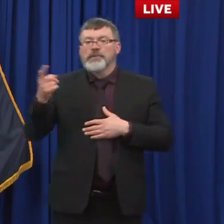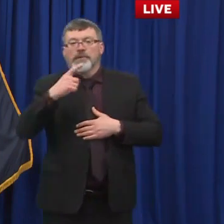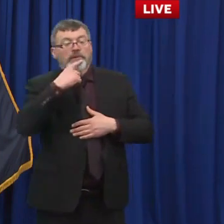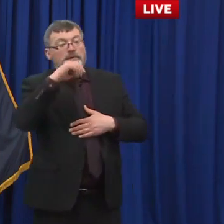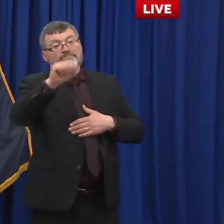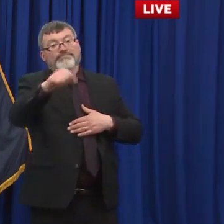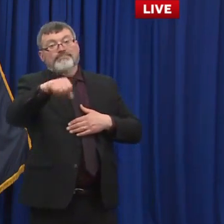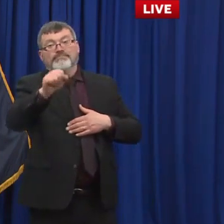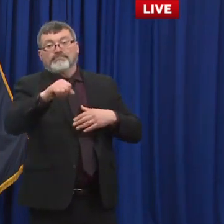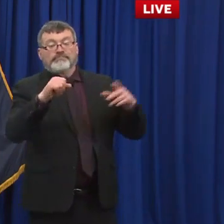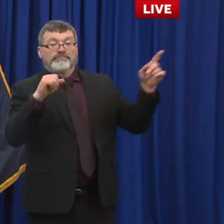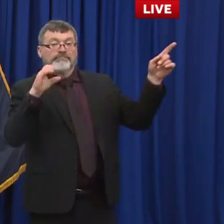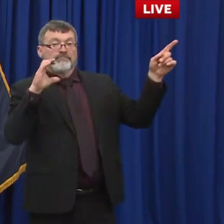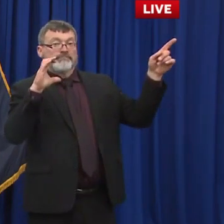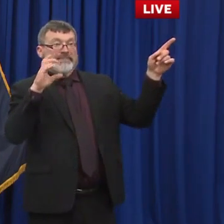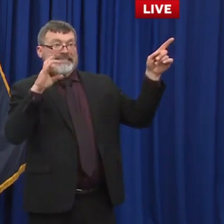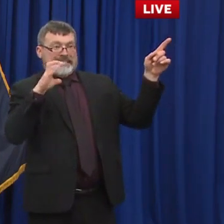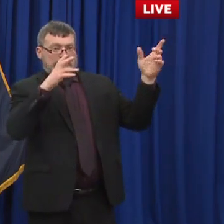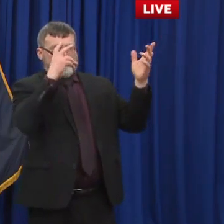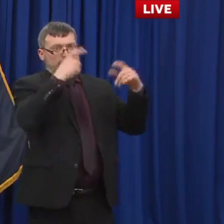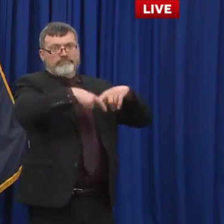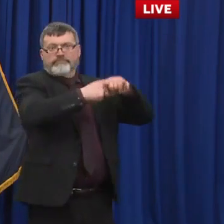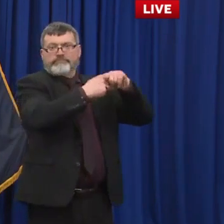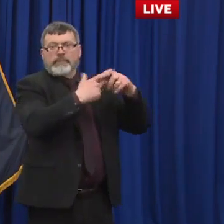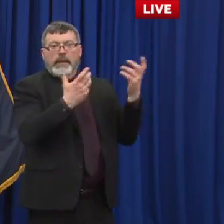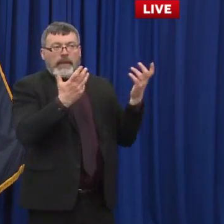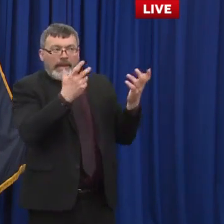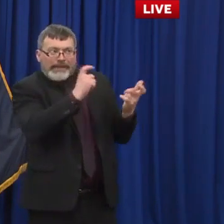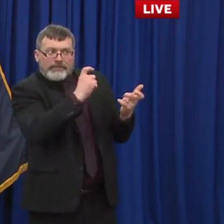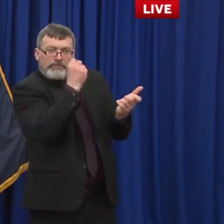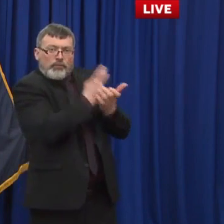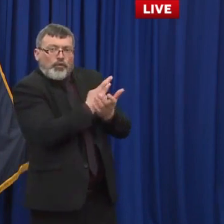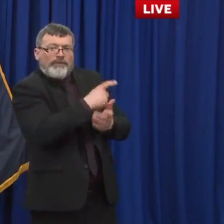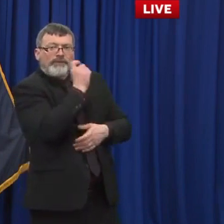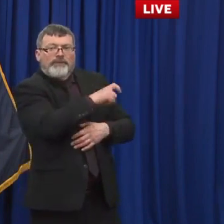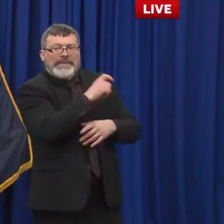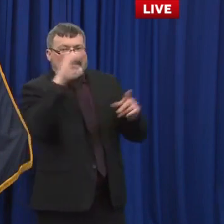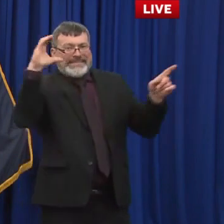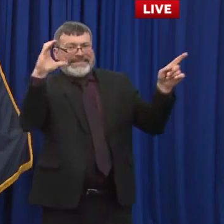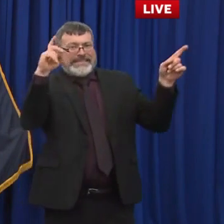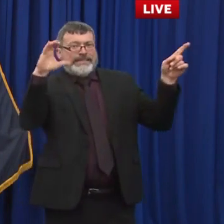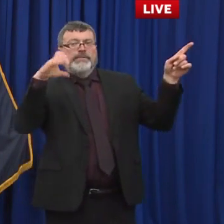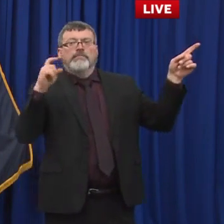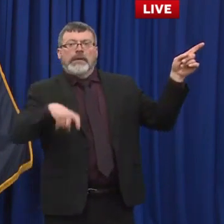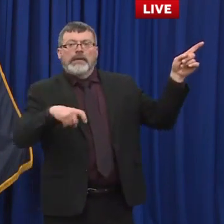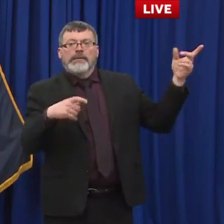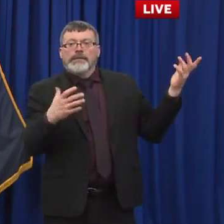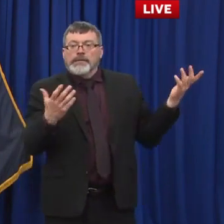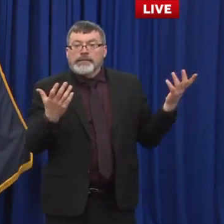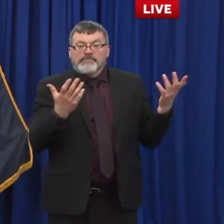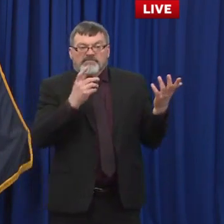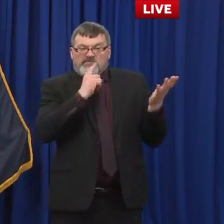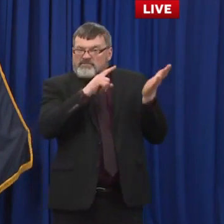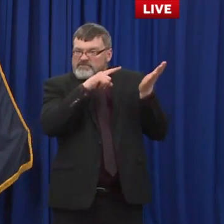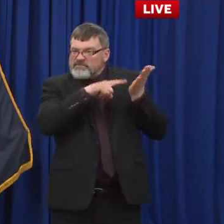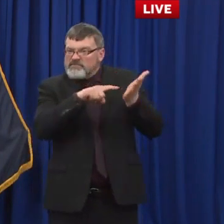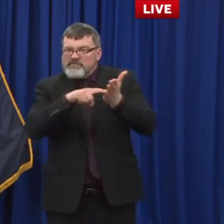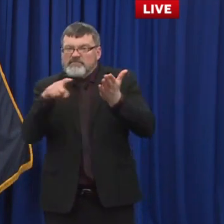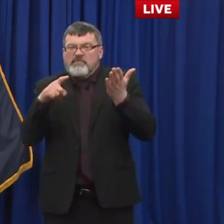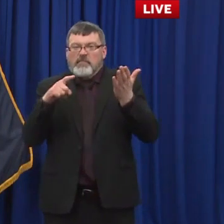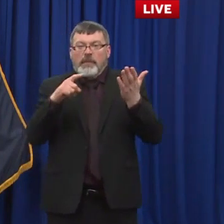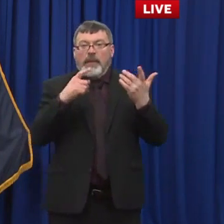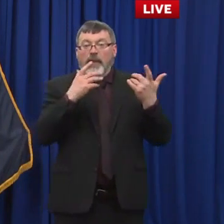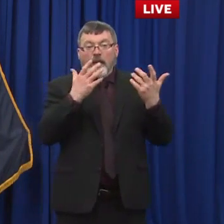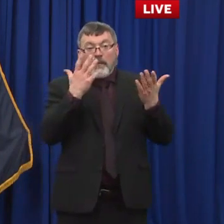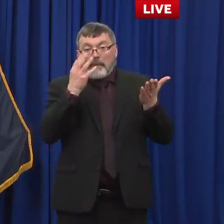vaccine, which is such a powerful tool. They're looking at, I think, everything from additional wording and warnings and things like that that